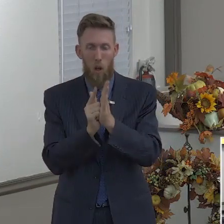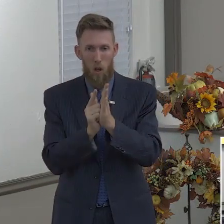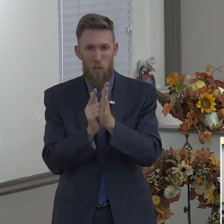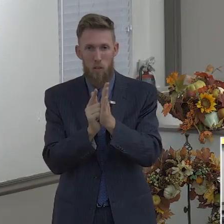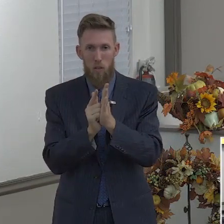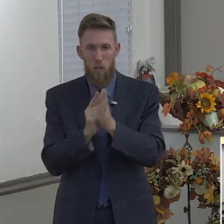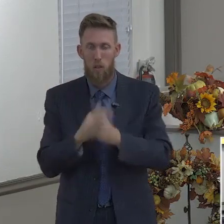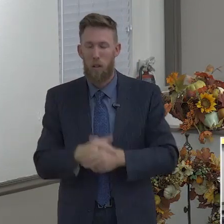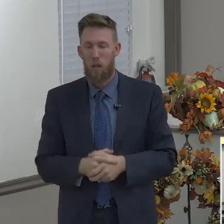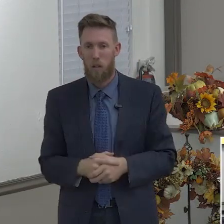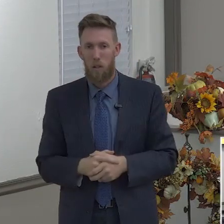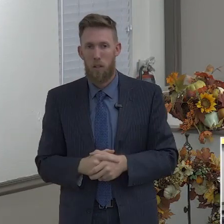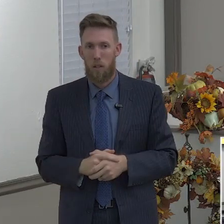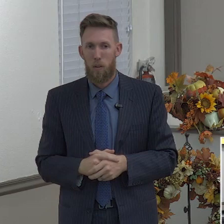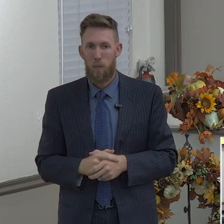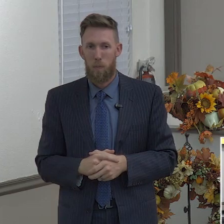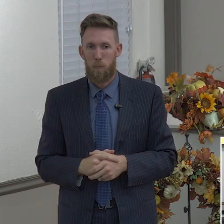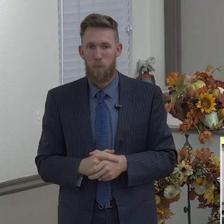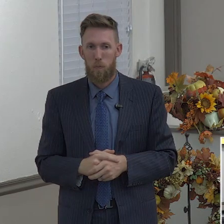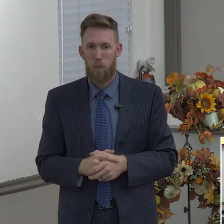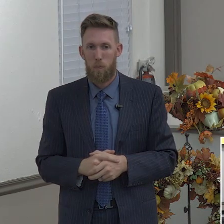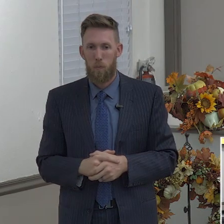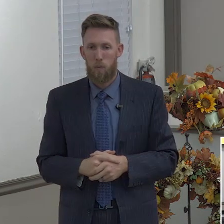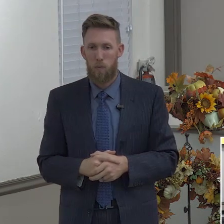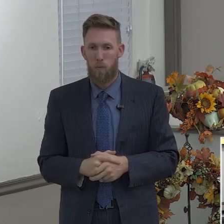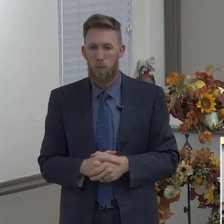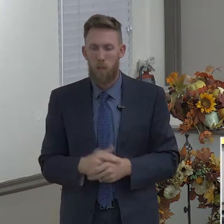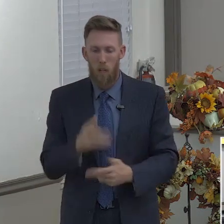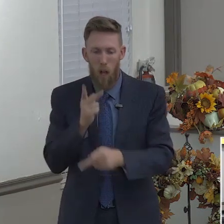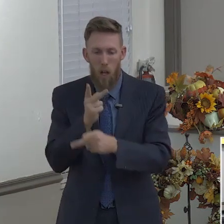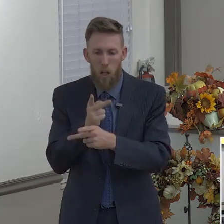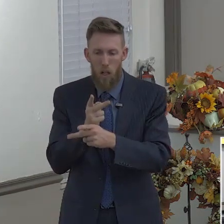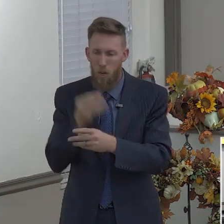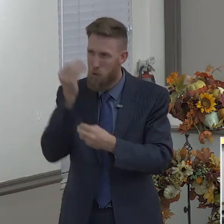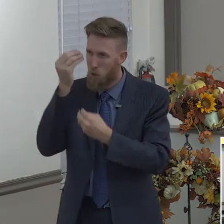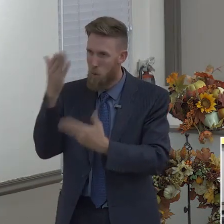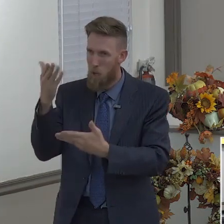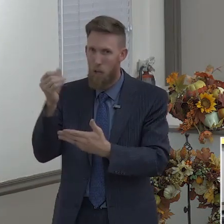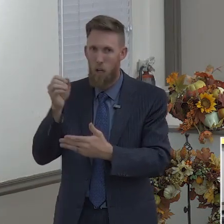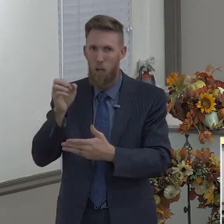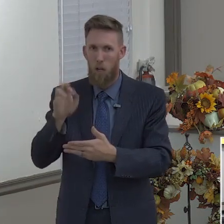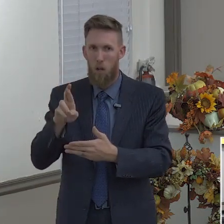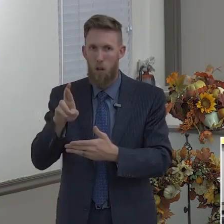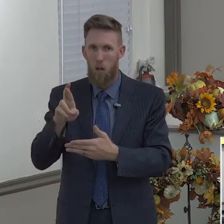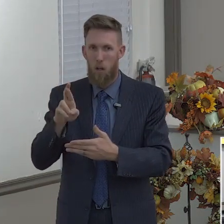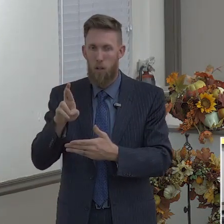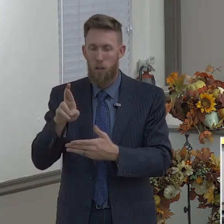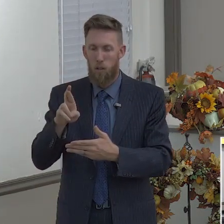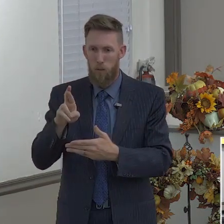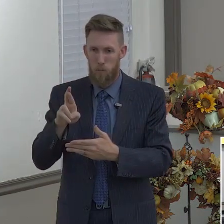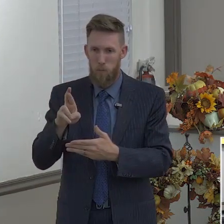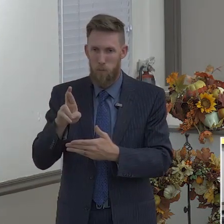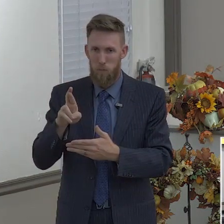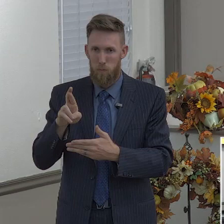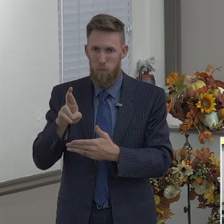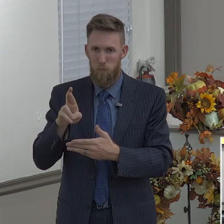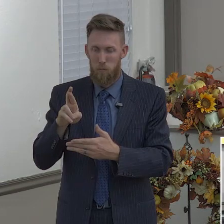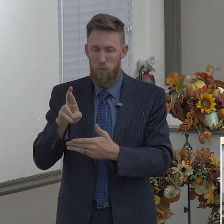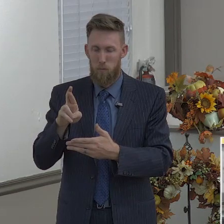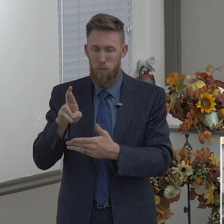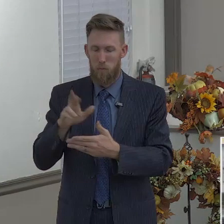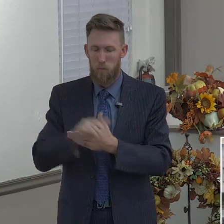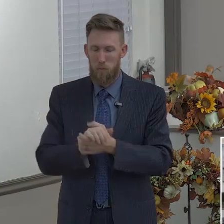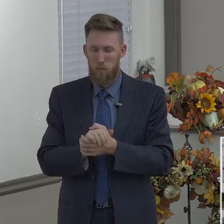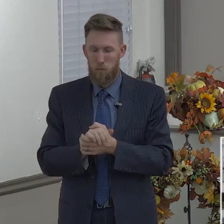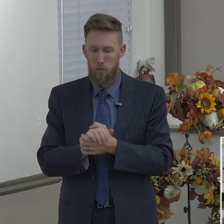Careful observance of or conformity to the laws of God. In this lineup of things that God says, hey, this is what I want of you.